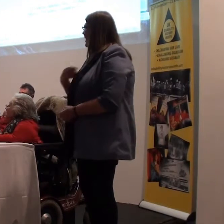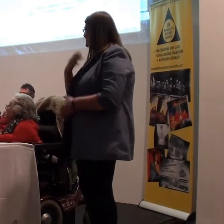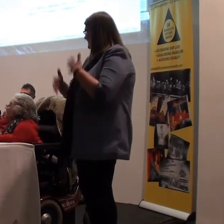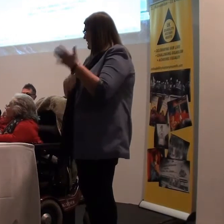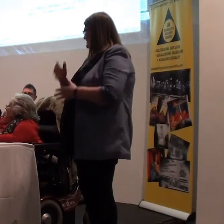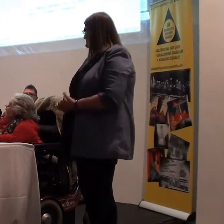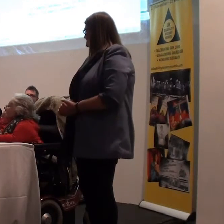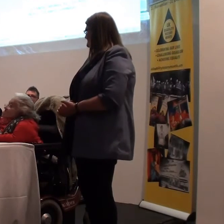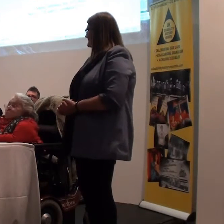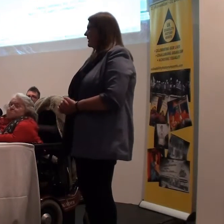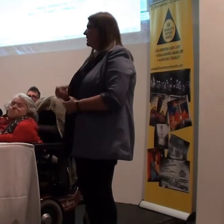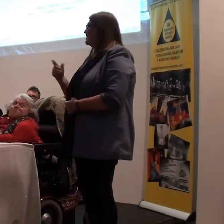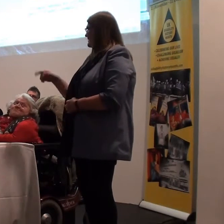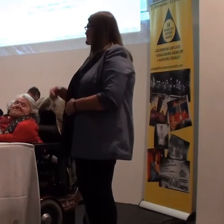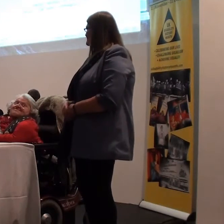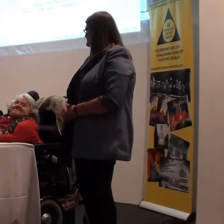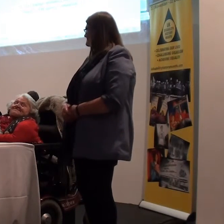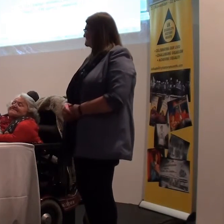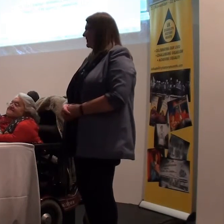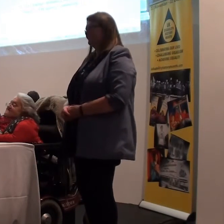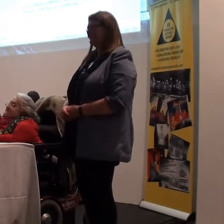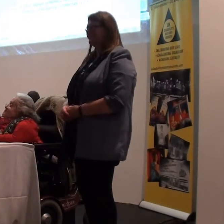Oh, she's happy to stand. She's happy to stand.